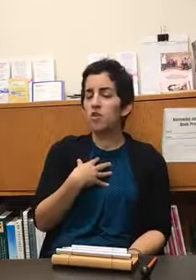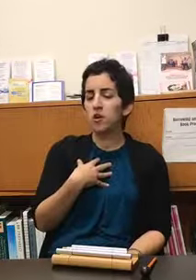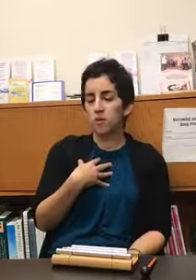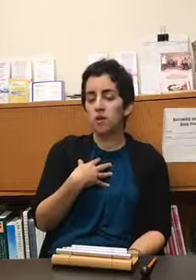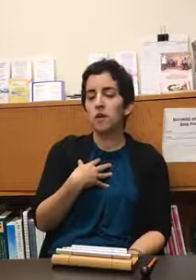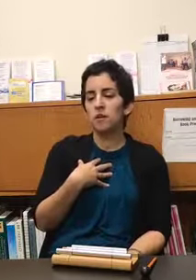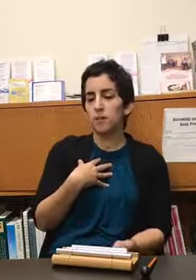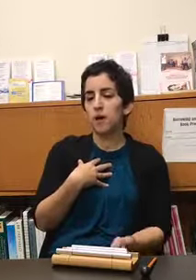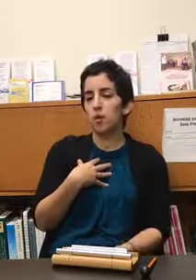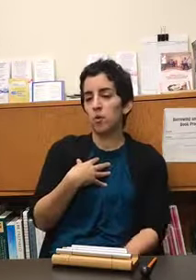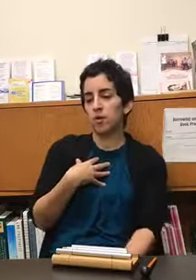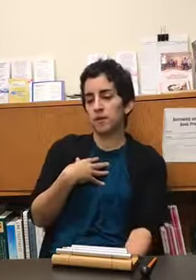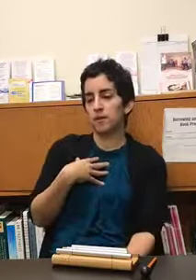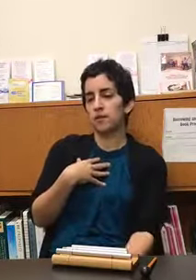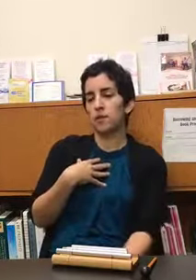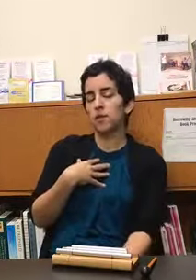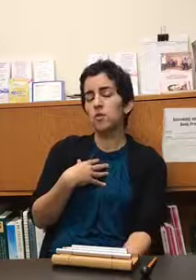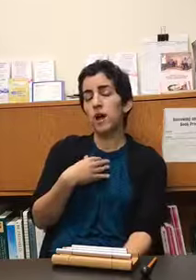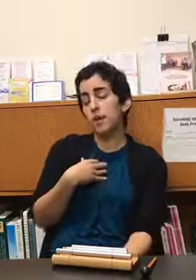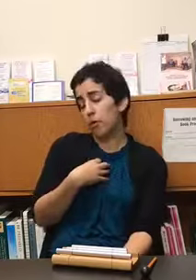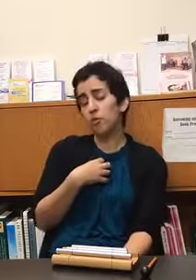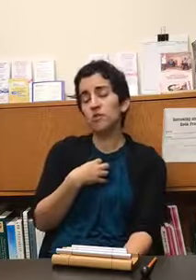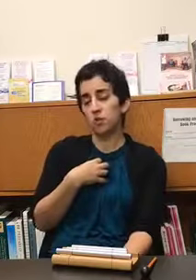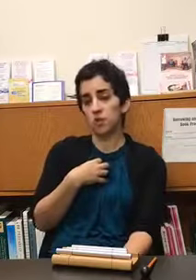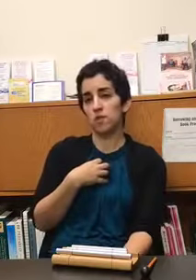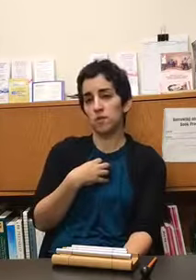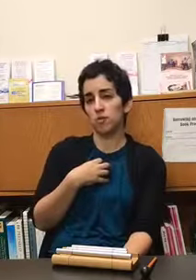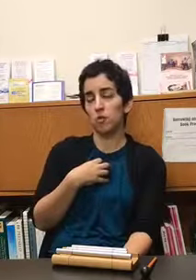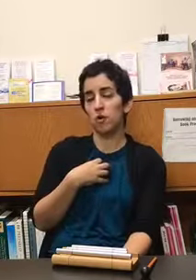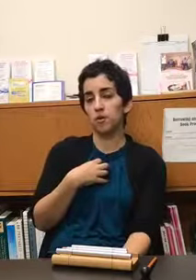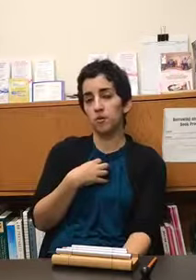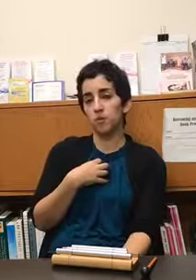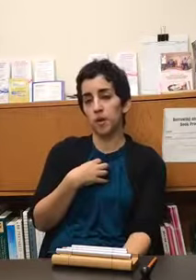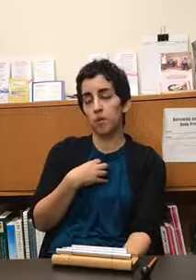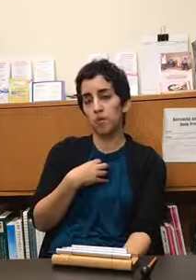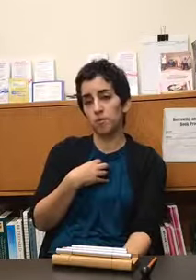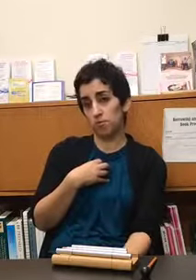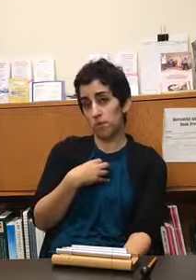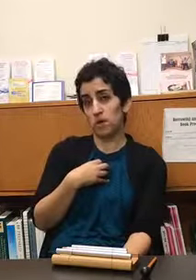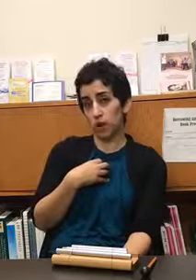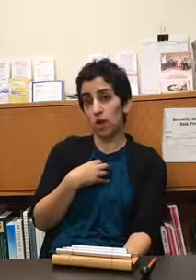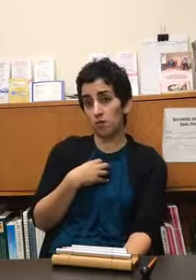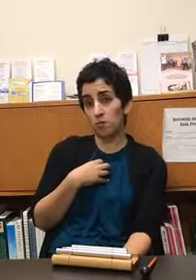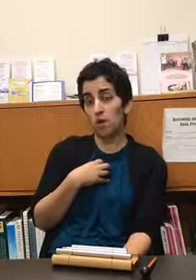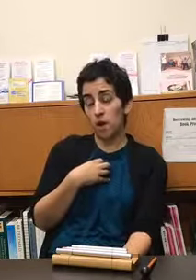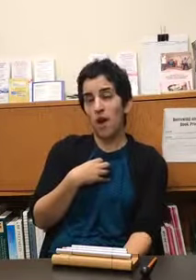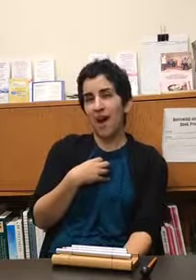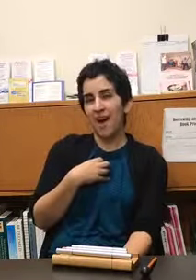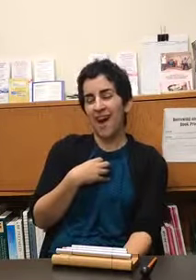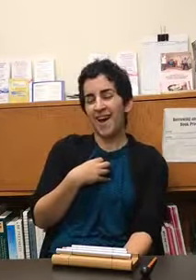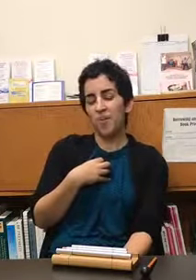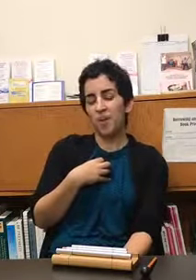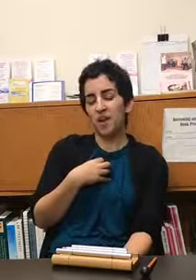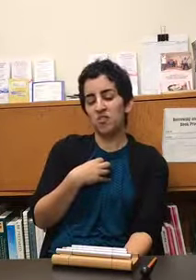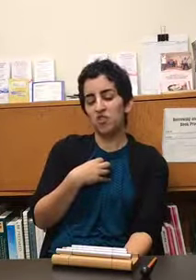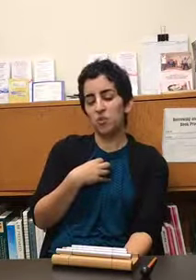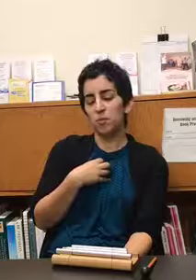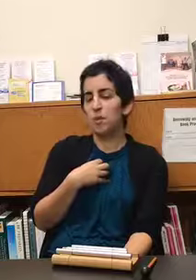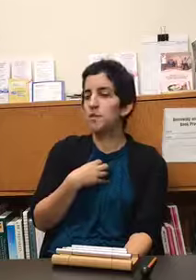talk to clients about what scents they use i personally use essential oils for my own self-care um and so sometimes it